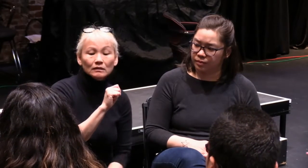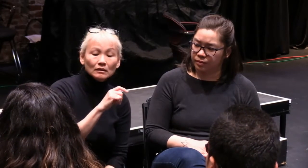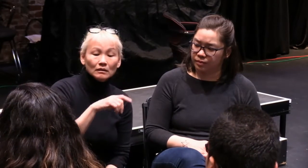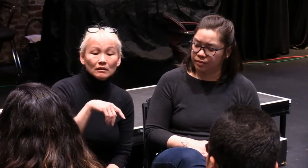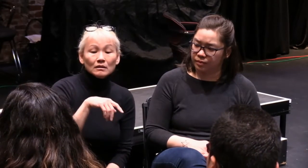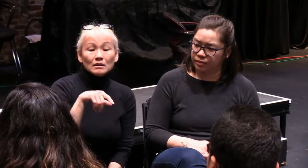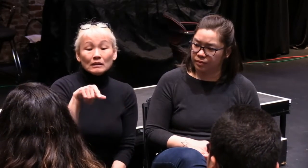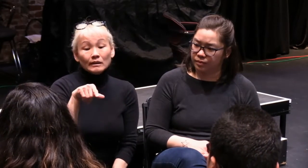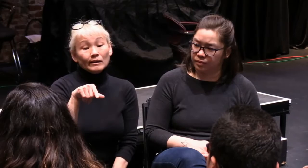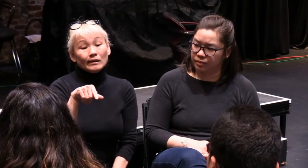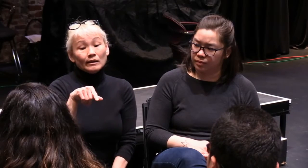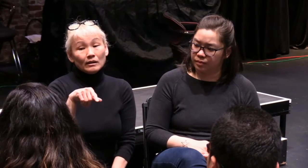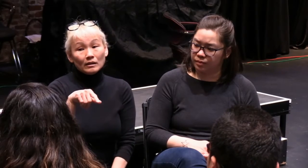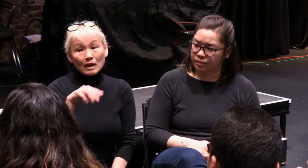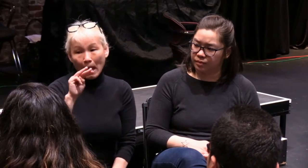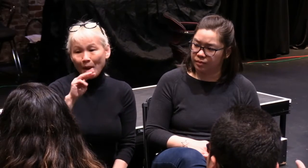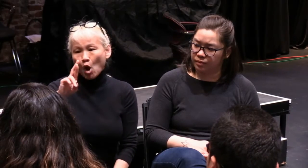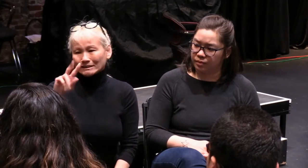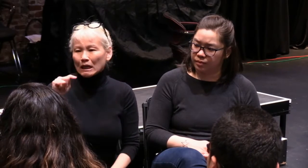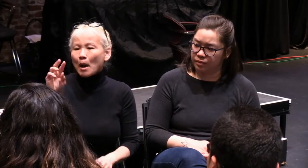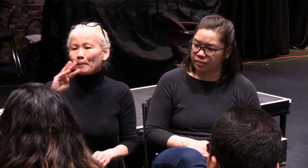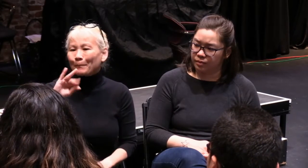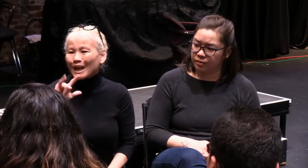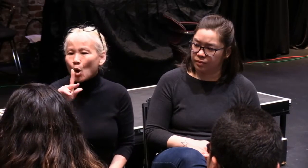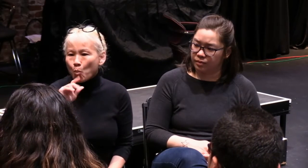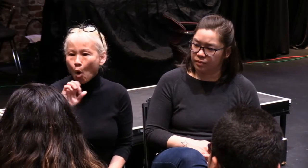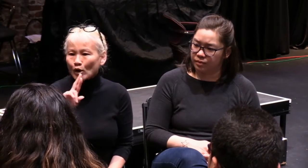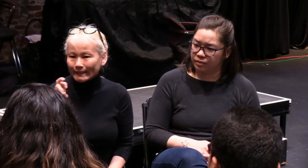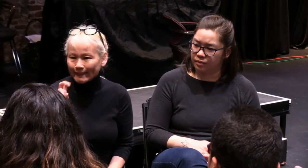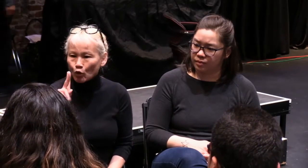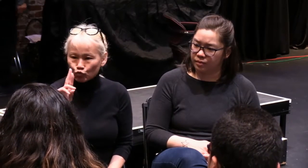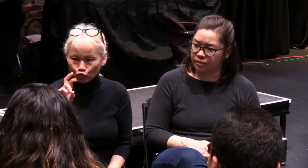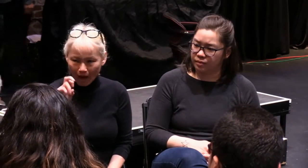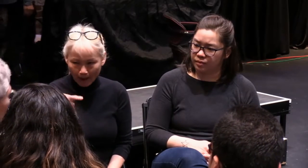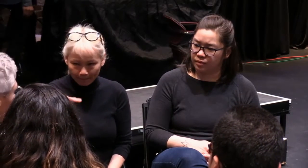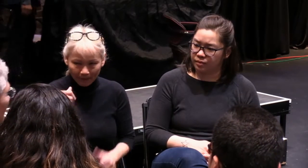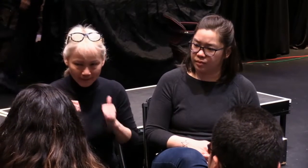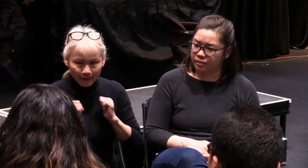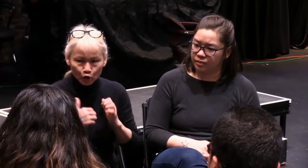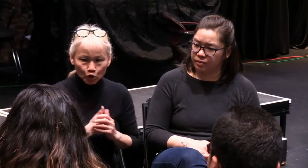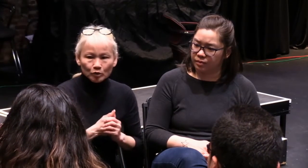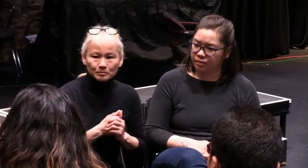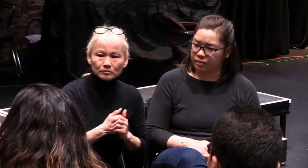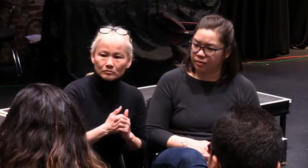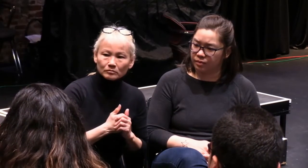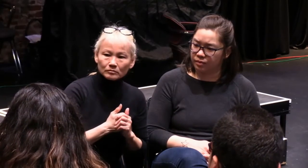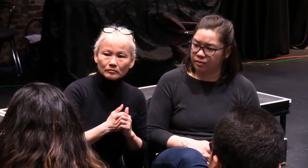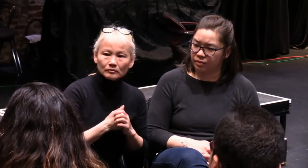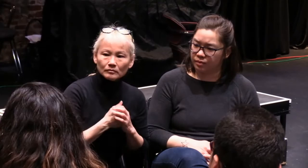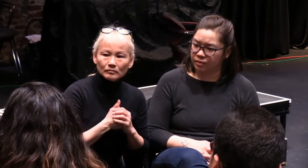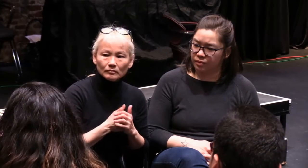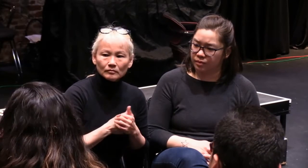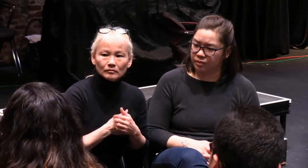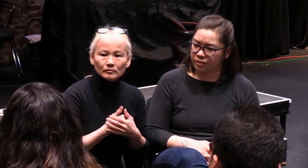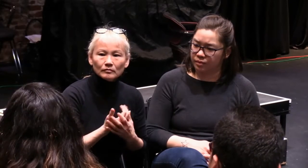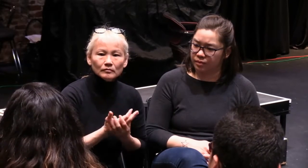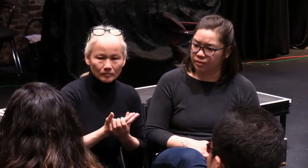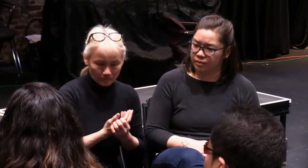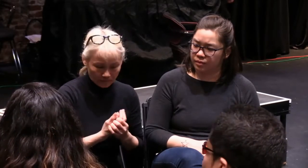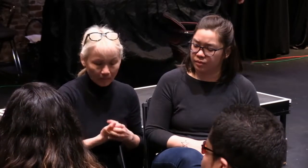In fact, that individual became the artistic director for the MRT in Milwaukee Repertory Theater, as an aside.